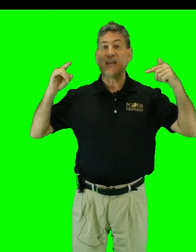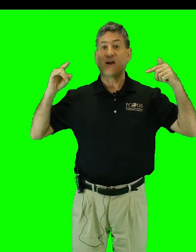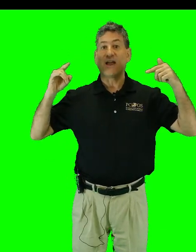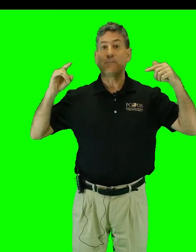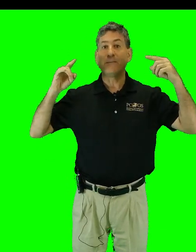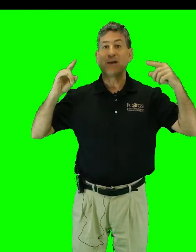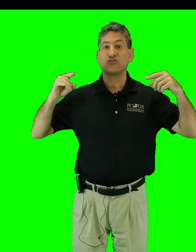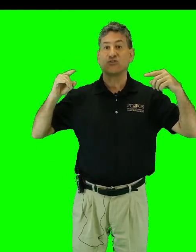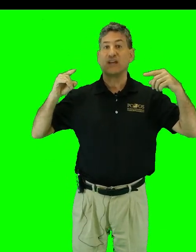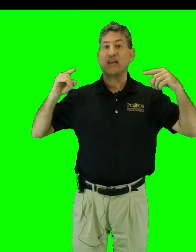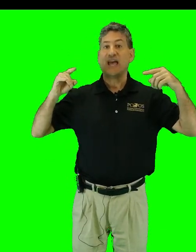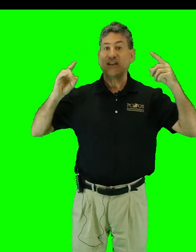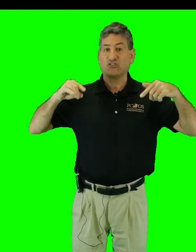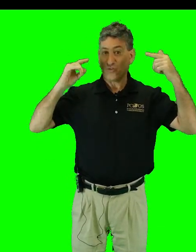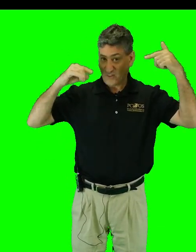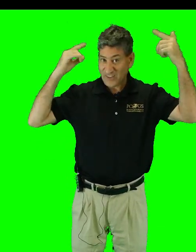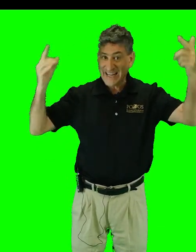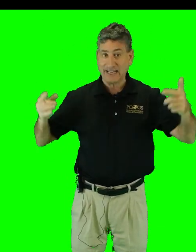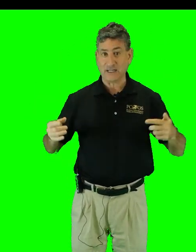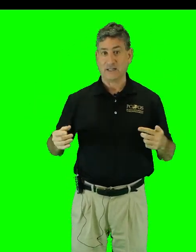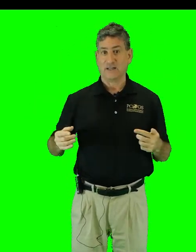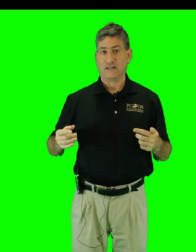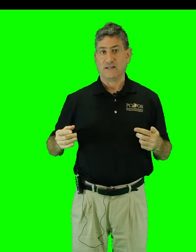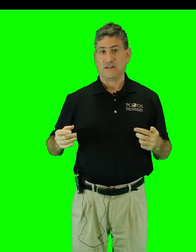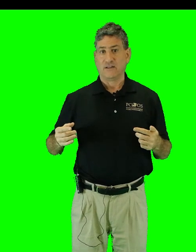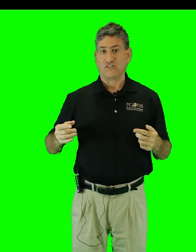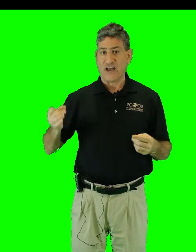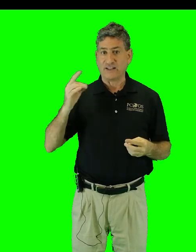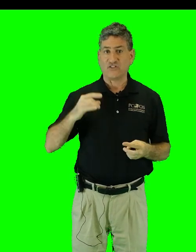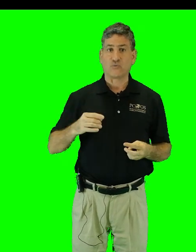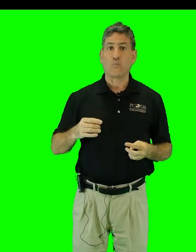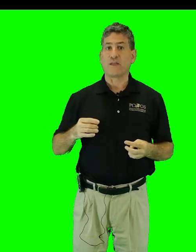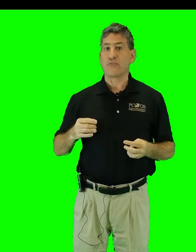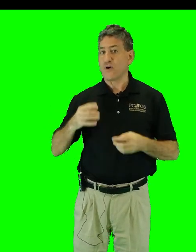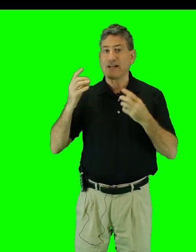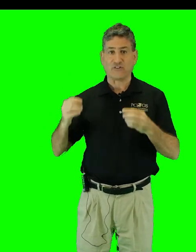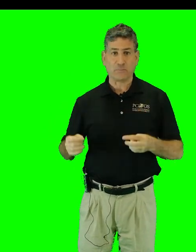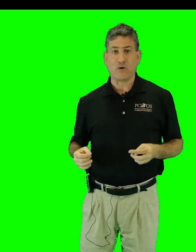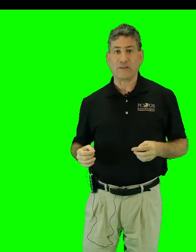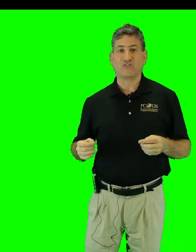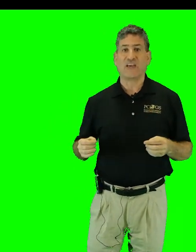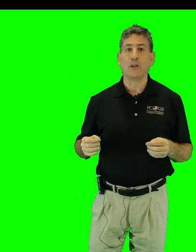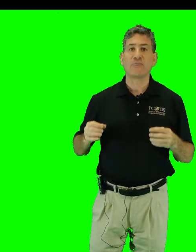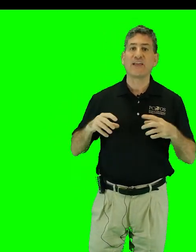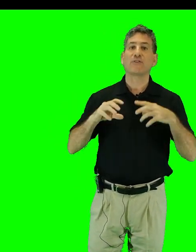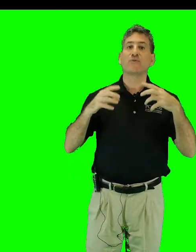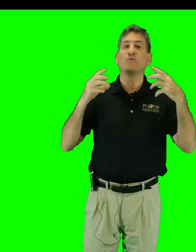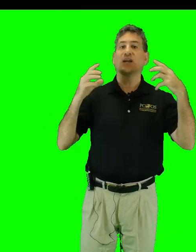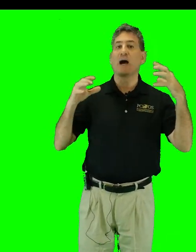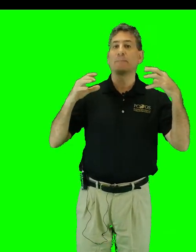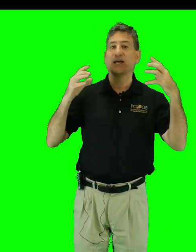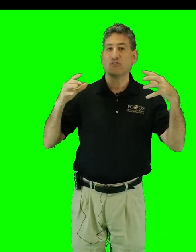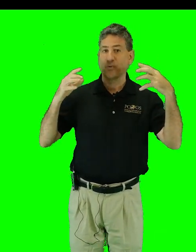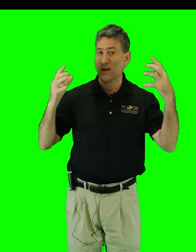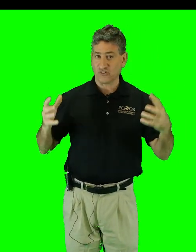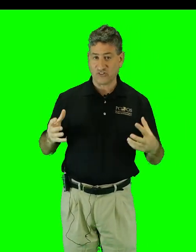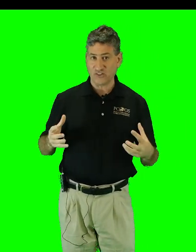air and be measured as surface heating. Scientists run thought experiments to help think through the complex processes